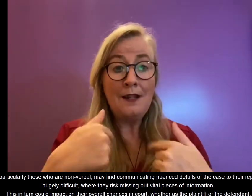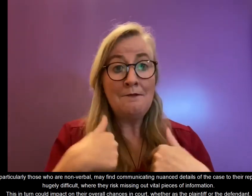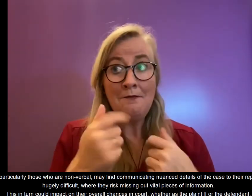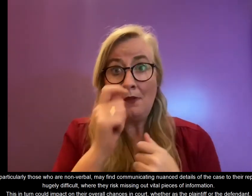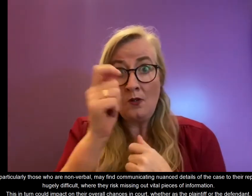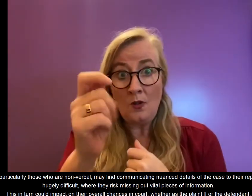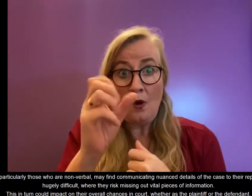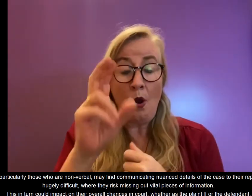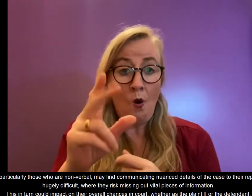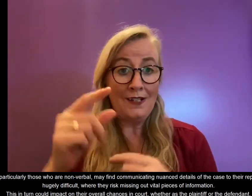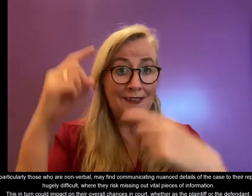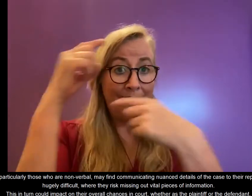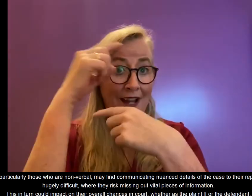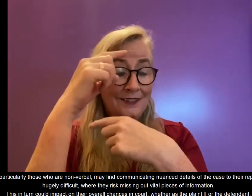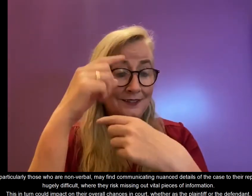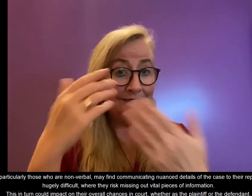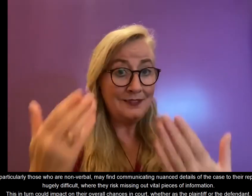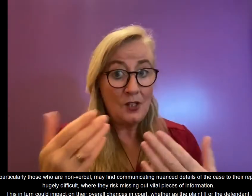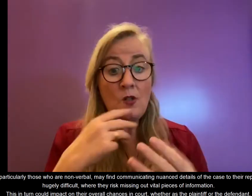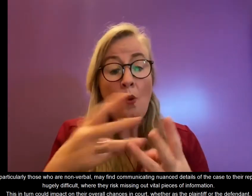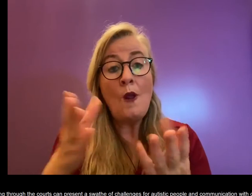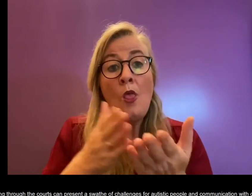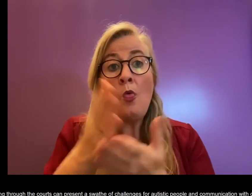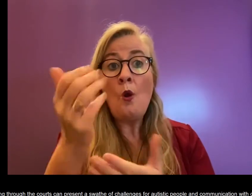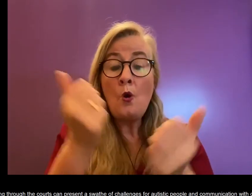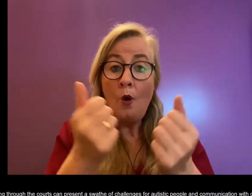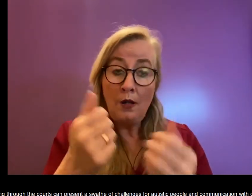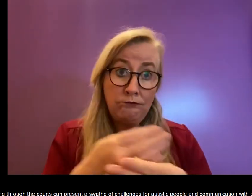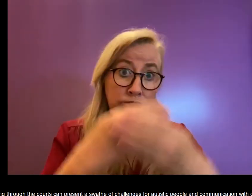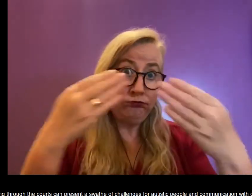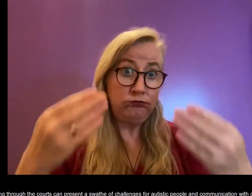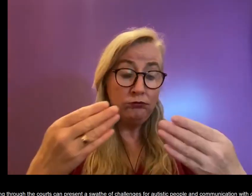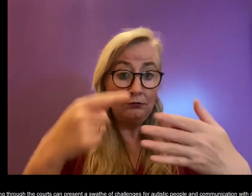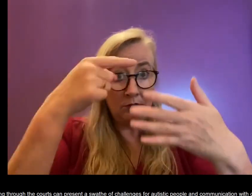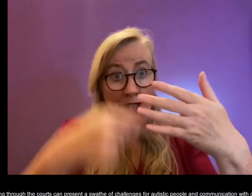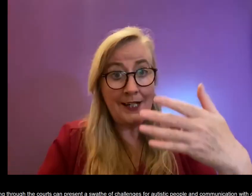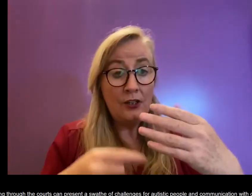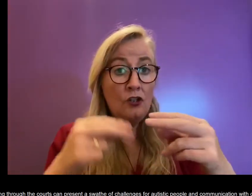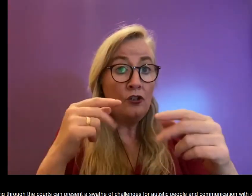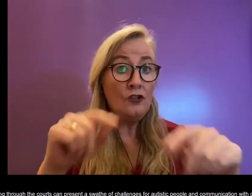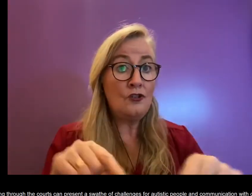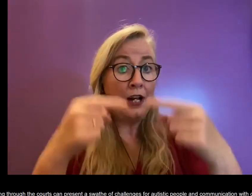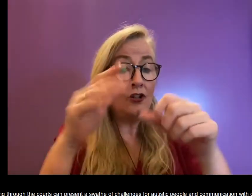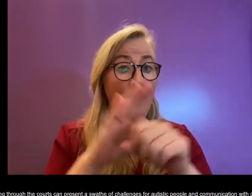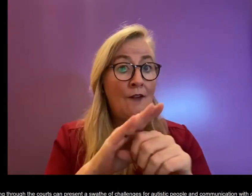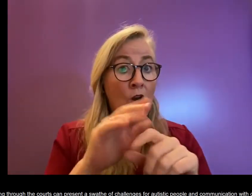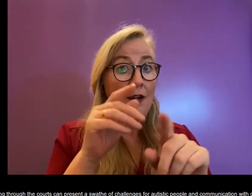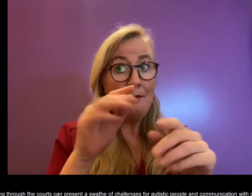whether as the plaintiff or the defendant. Indeed, going through the courts can present a huge swathe of challenges for people on the spectrum and their